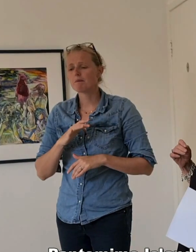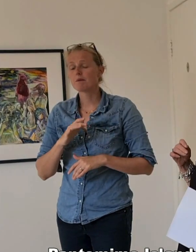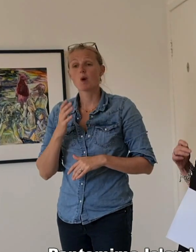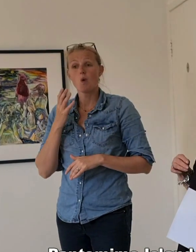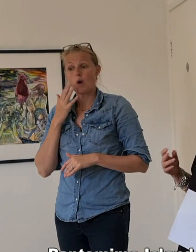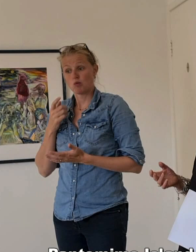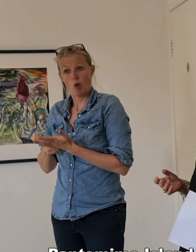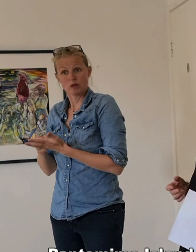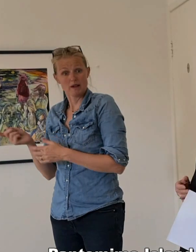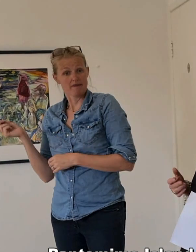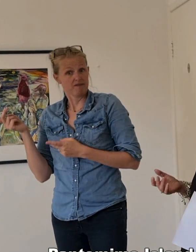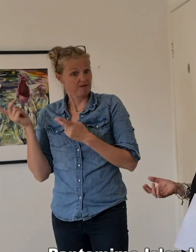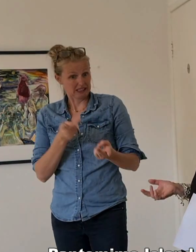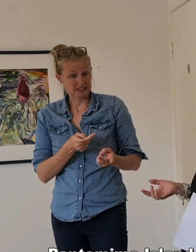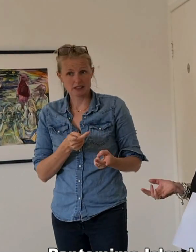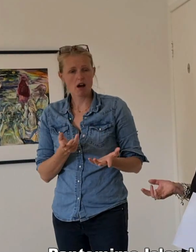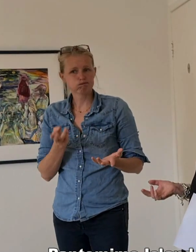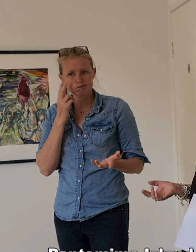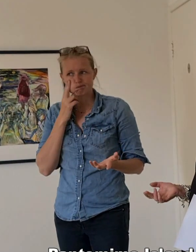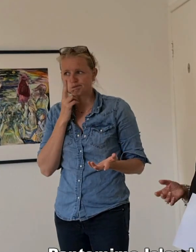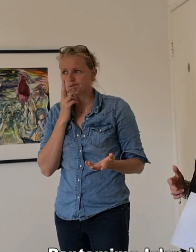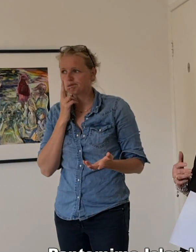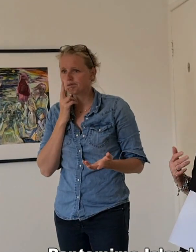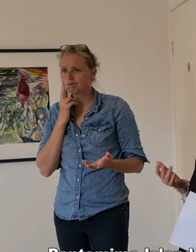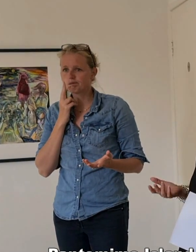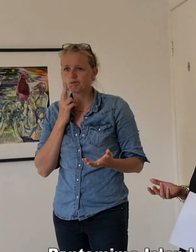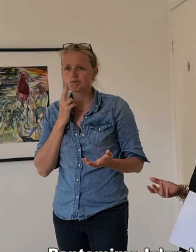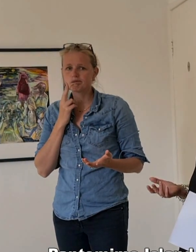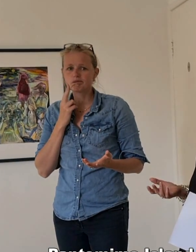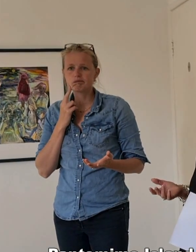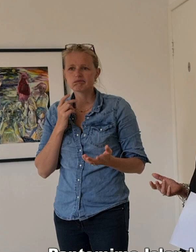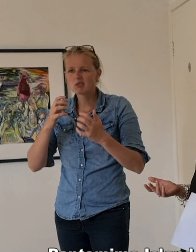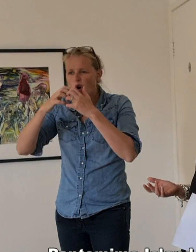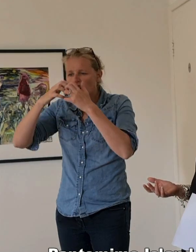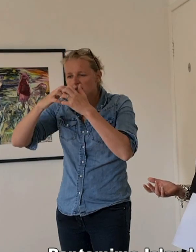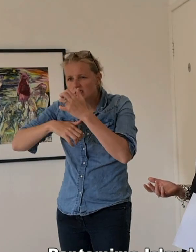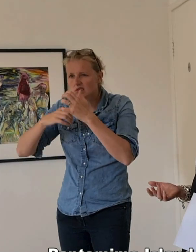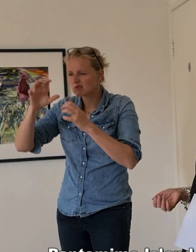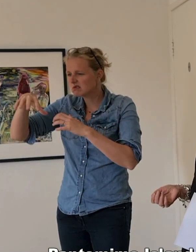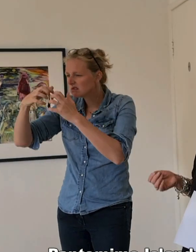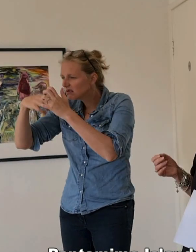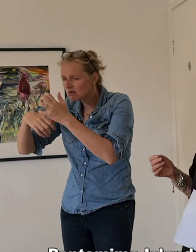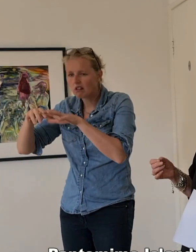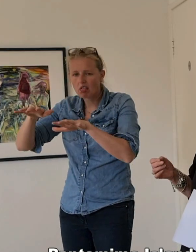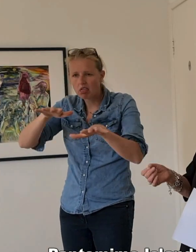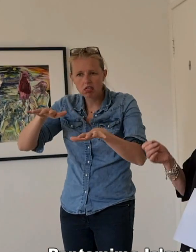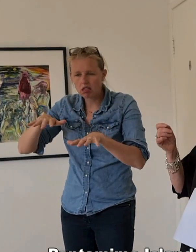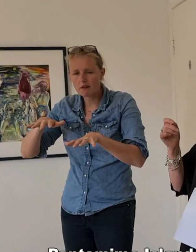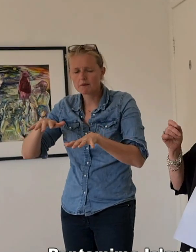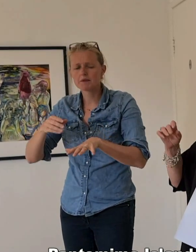she went back, it had been totally deserted. It was just tumbledown cottages and so on. Now some of the people who